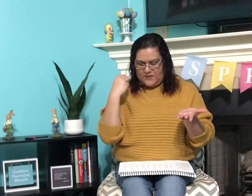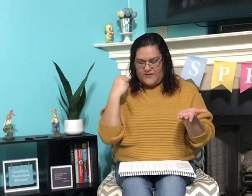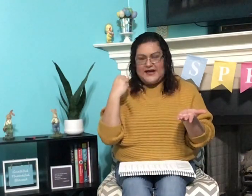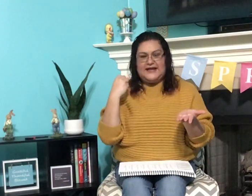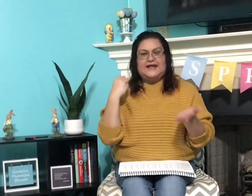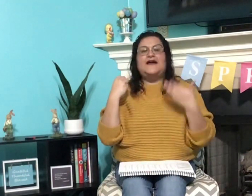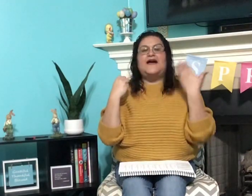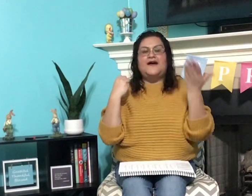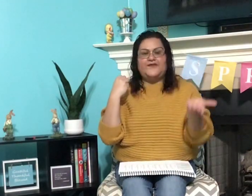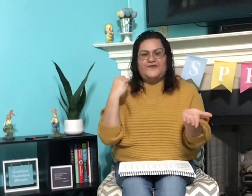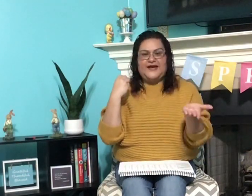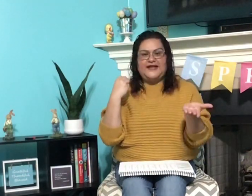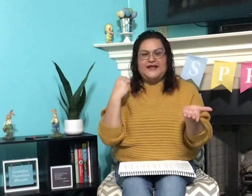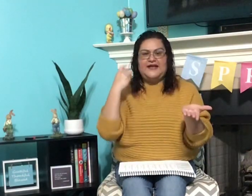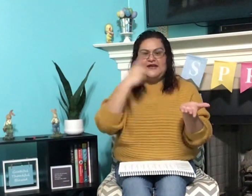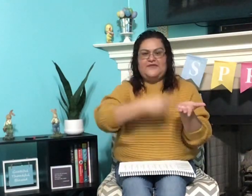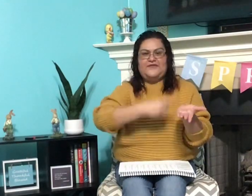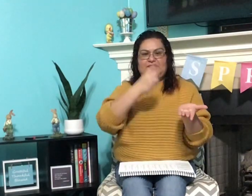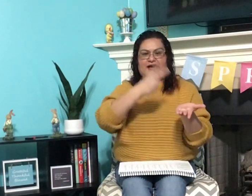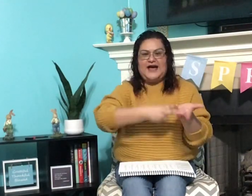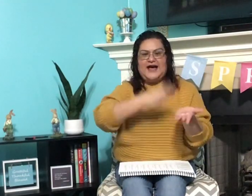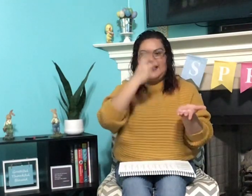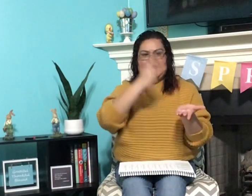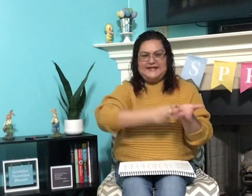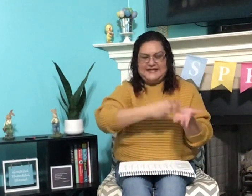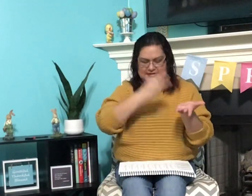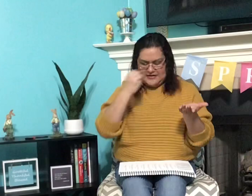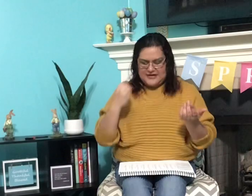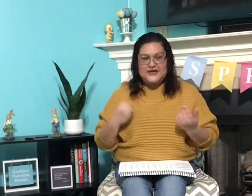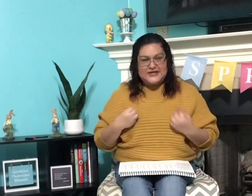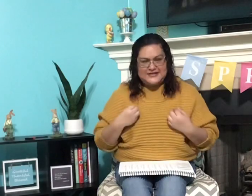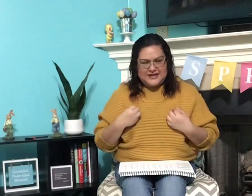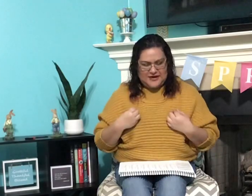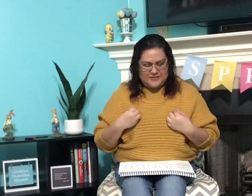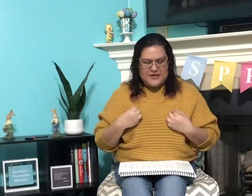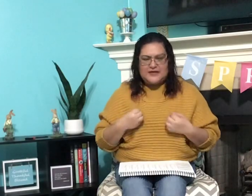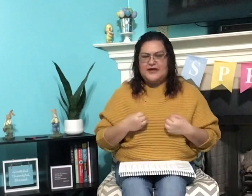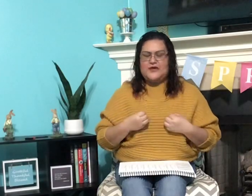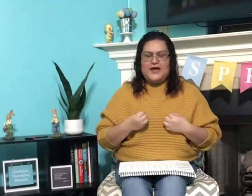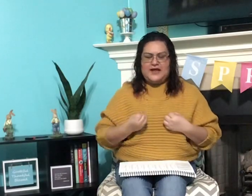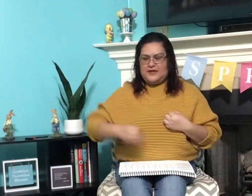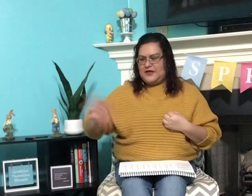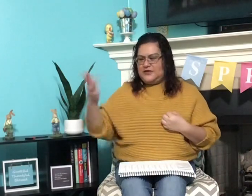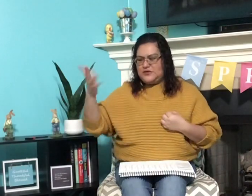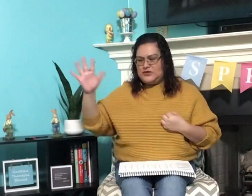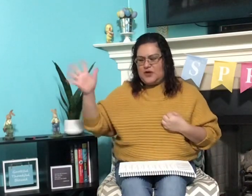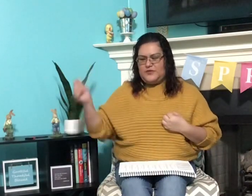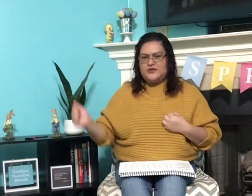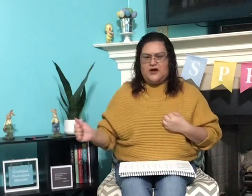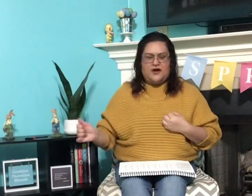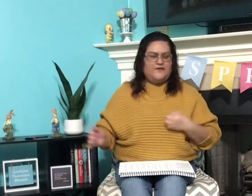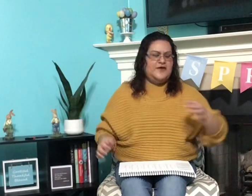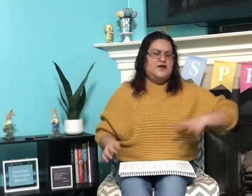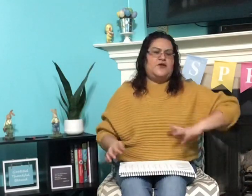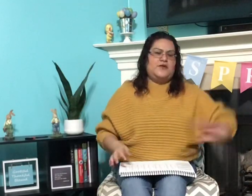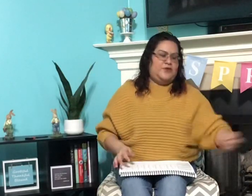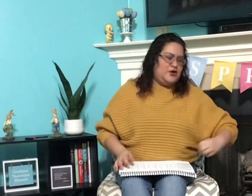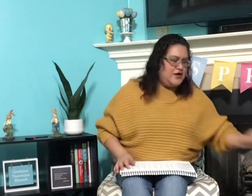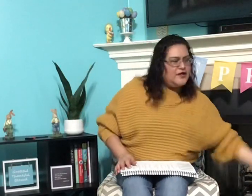fun, fun, f, ah, n, good job. Okay, go ahead and get those choppers off. Go ahead and put your cutting